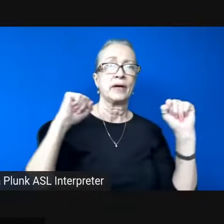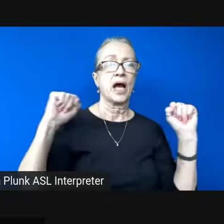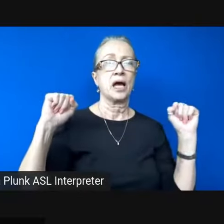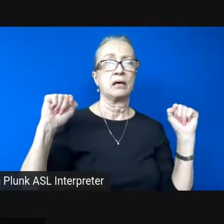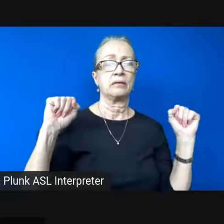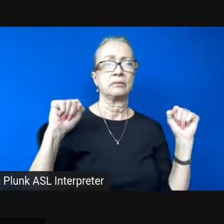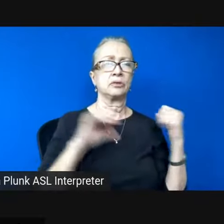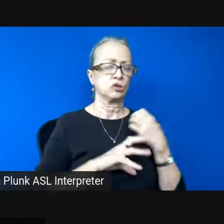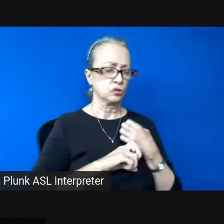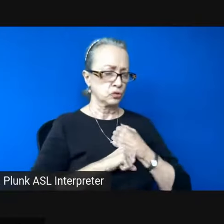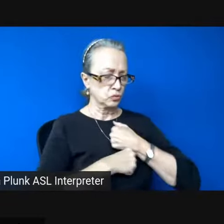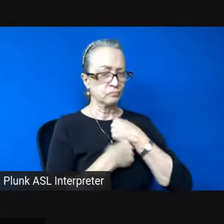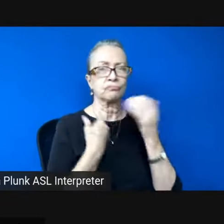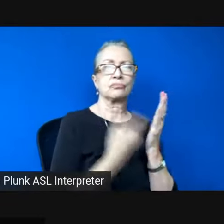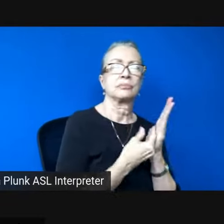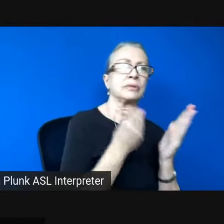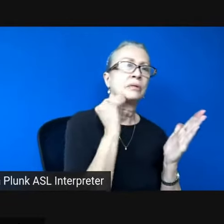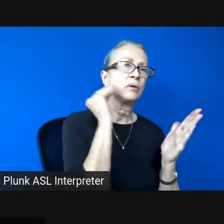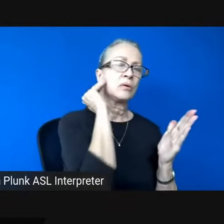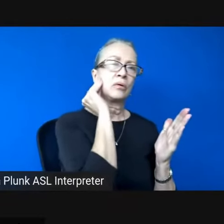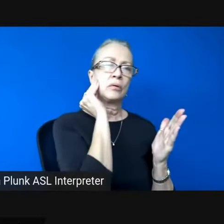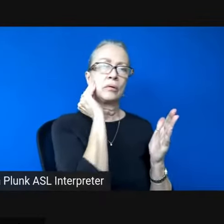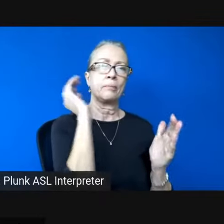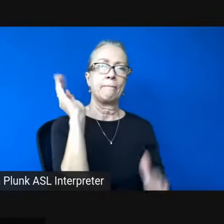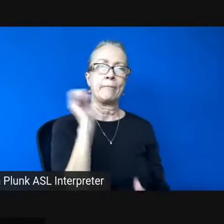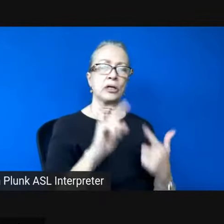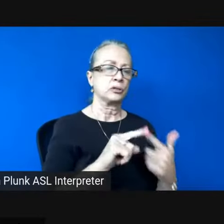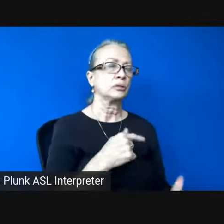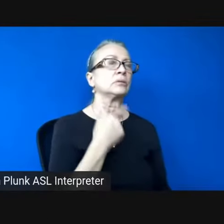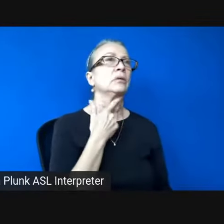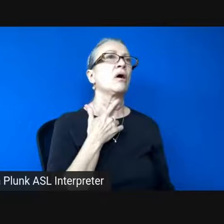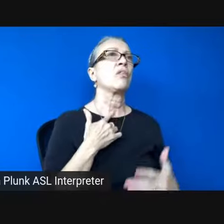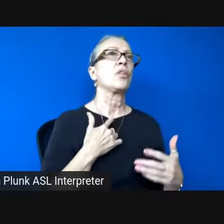Grief came home, back to our throats, our lungs.